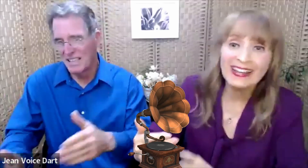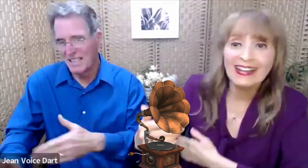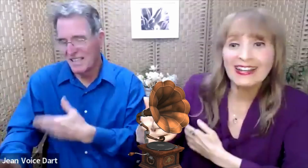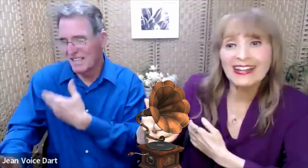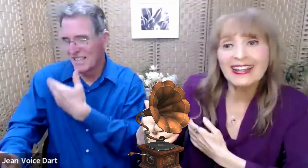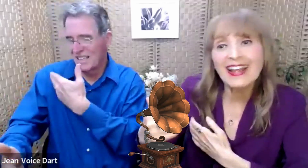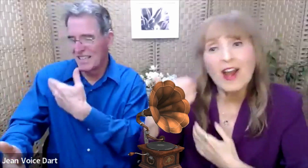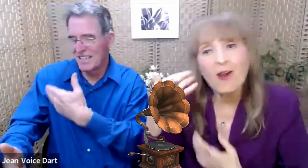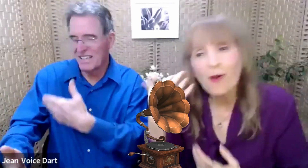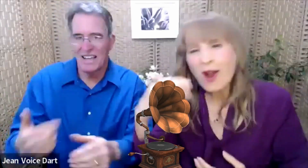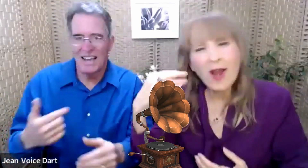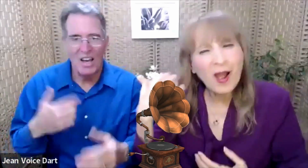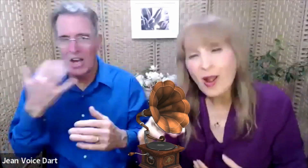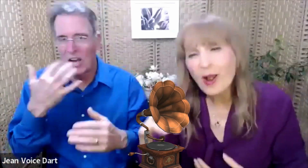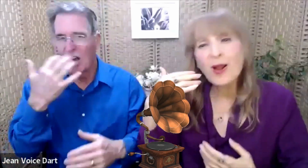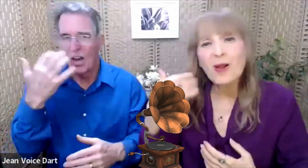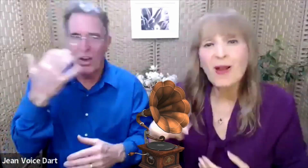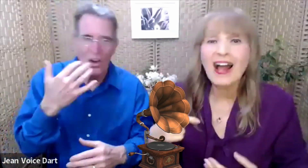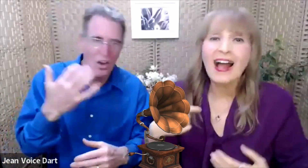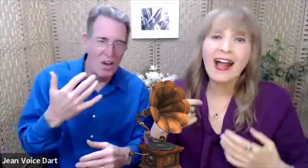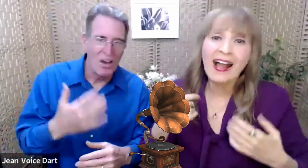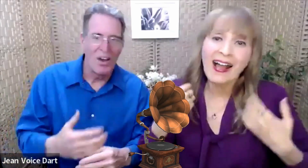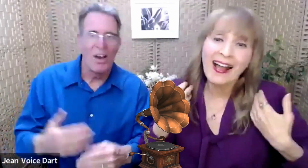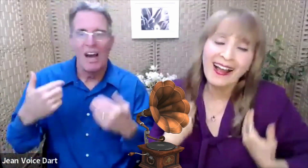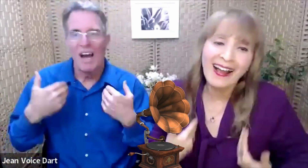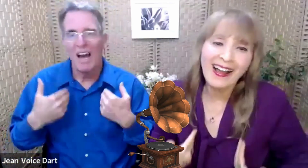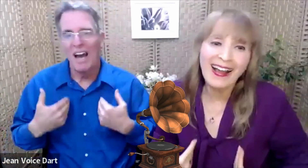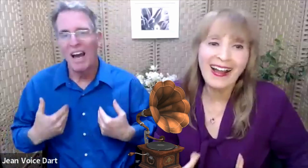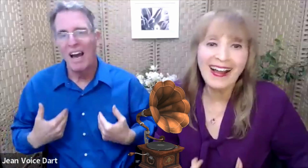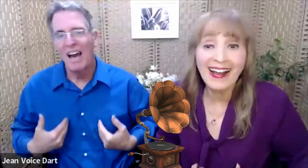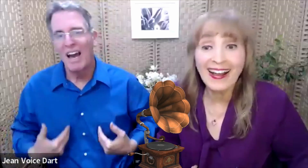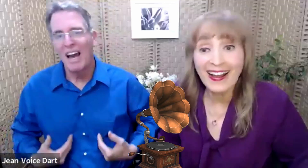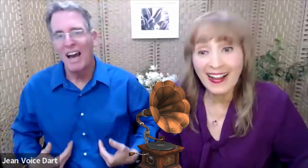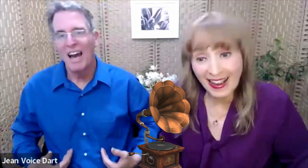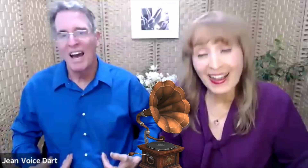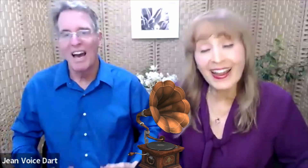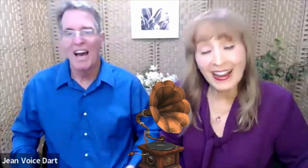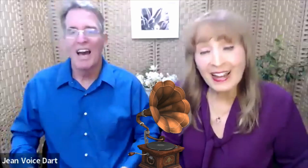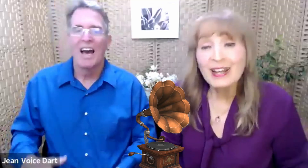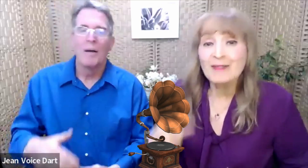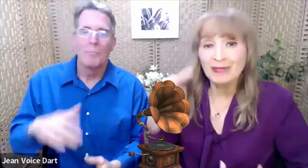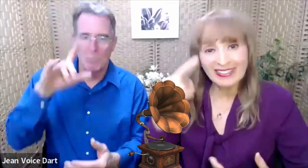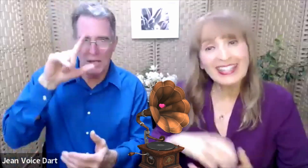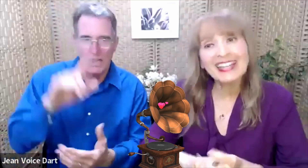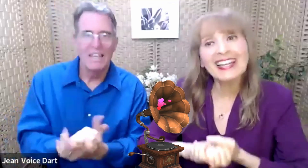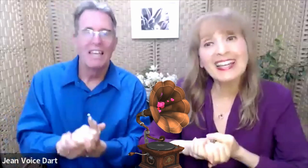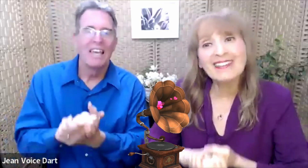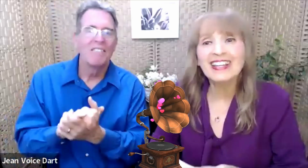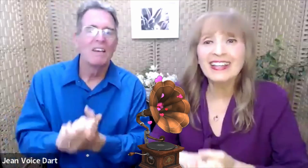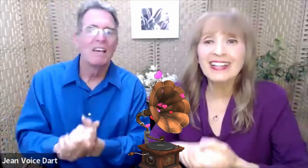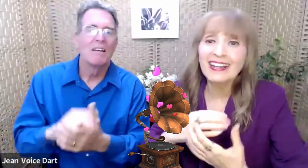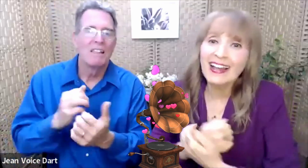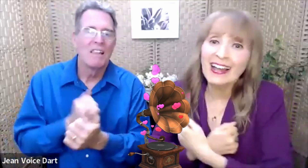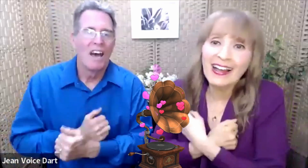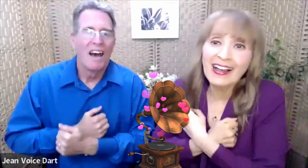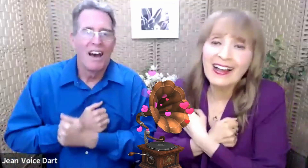Oh, I believe I believe in love.